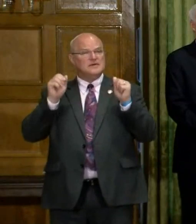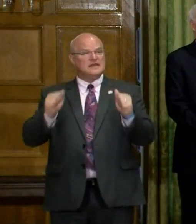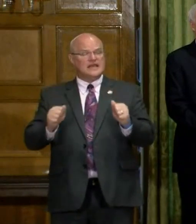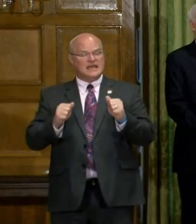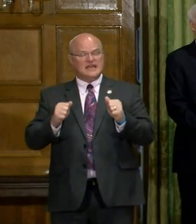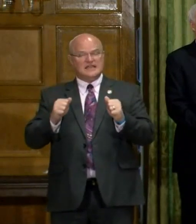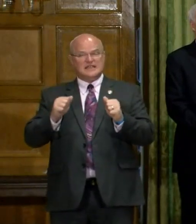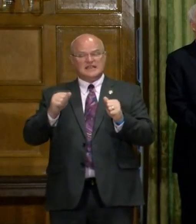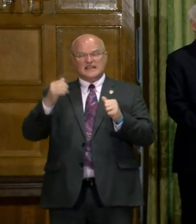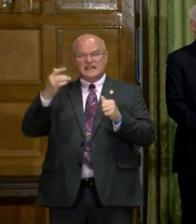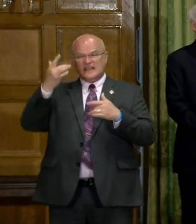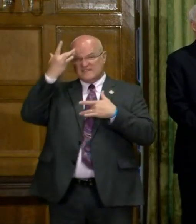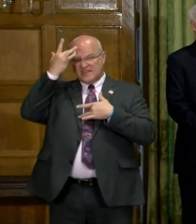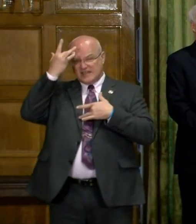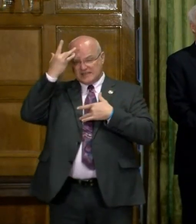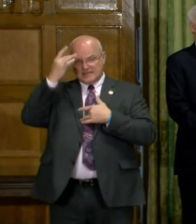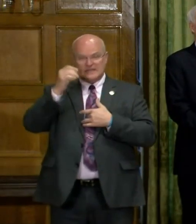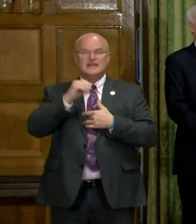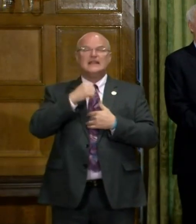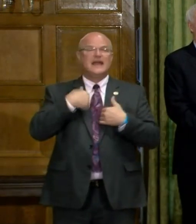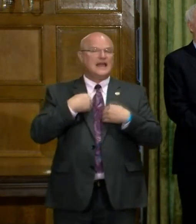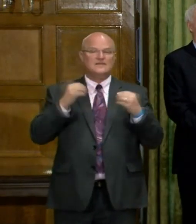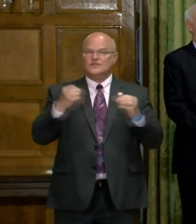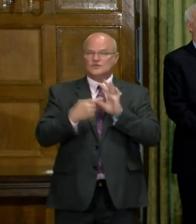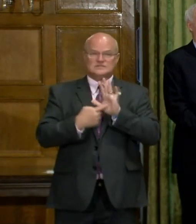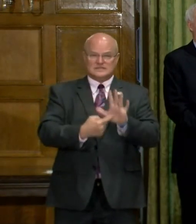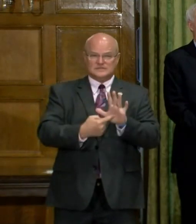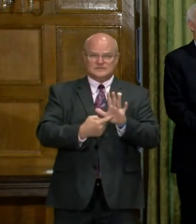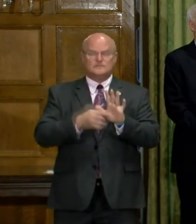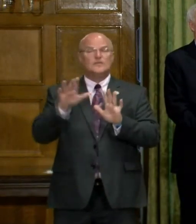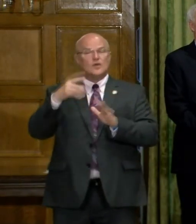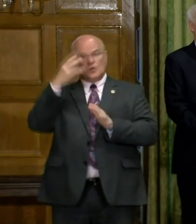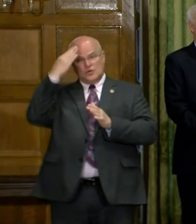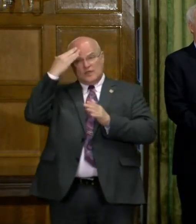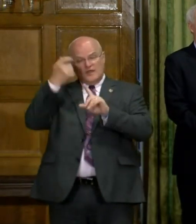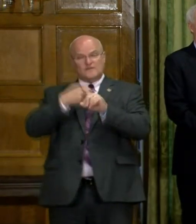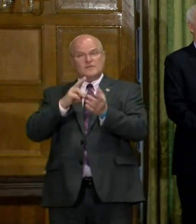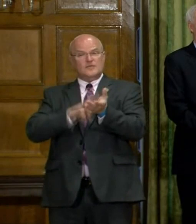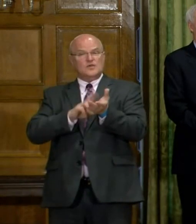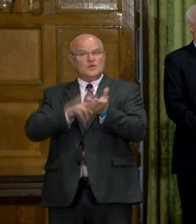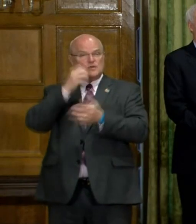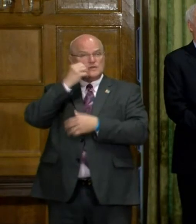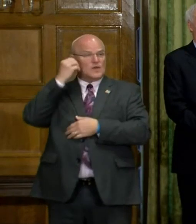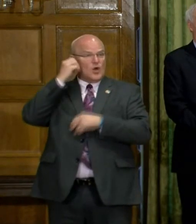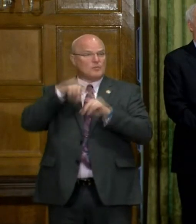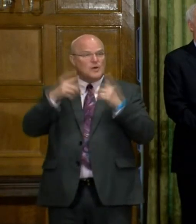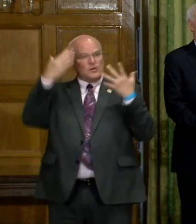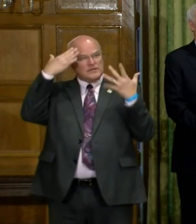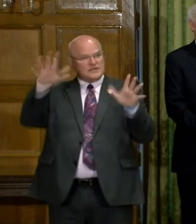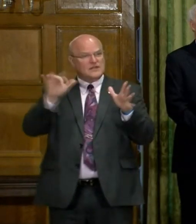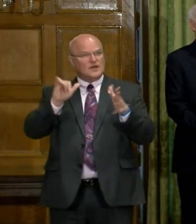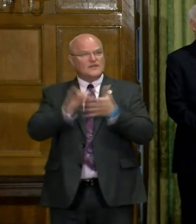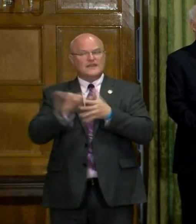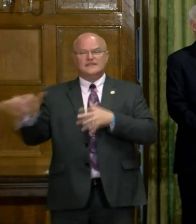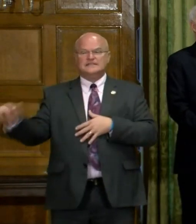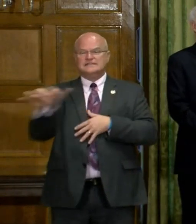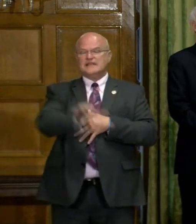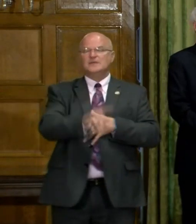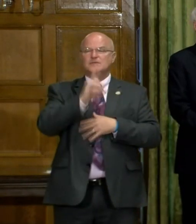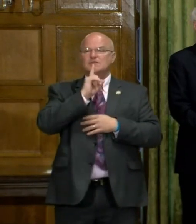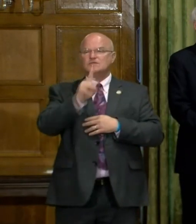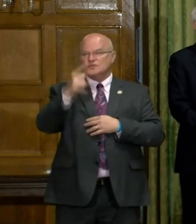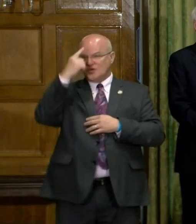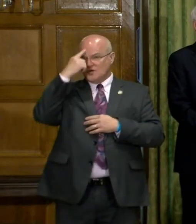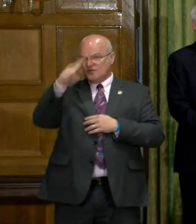be infected and asymptomatic. We knew that from our nursing home outbreaks, but we didn't know that the same would be true